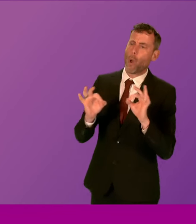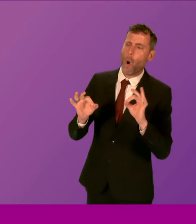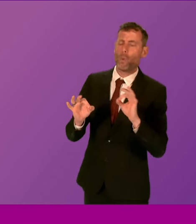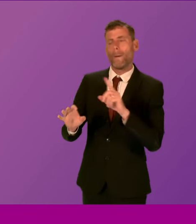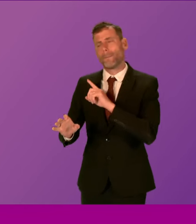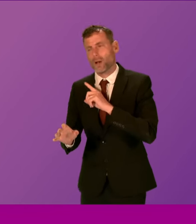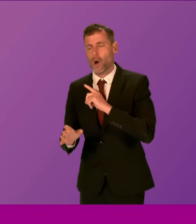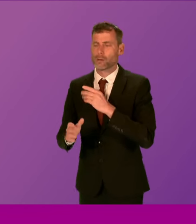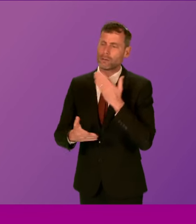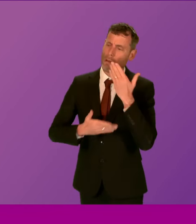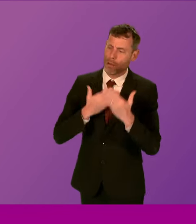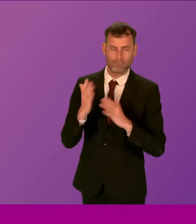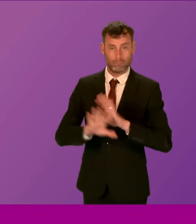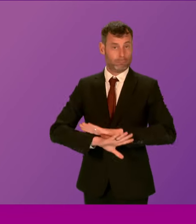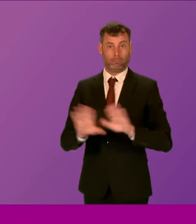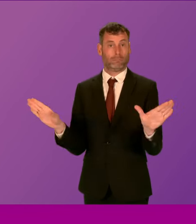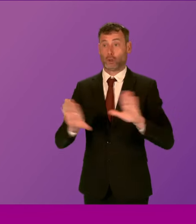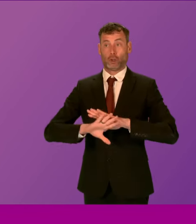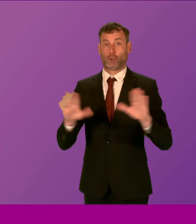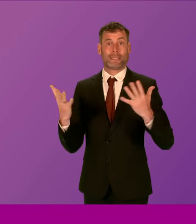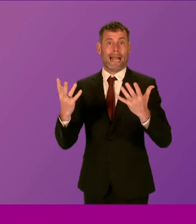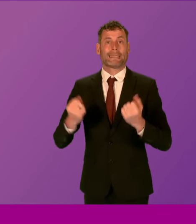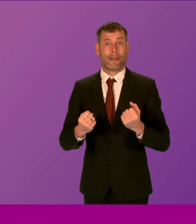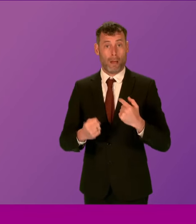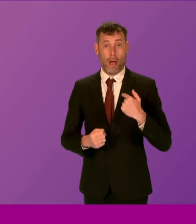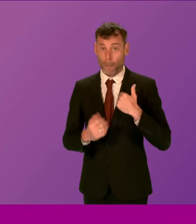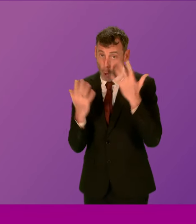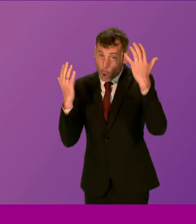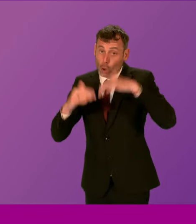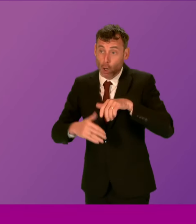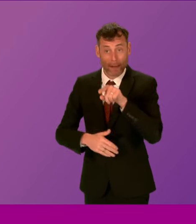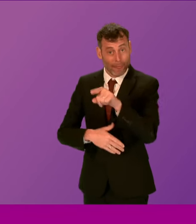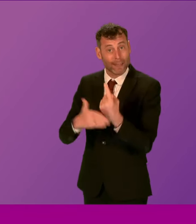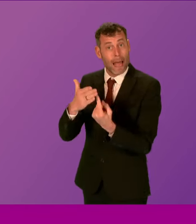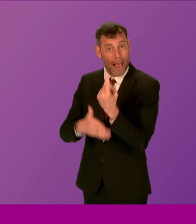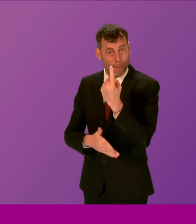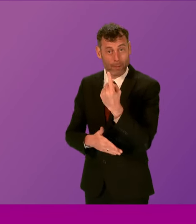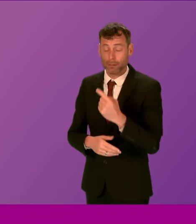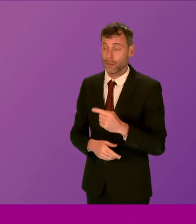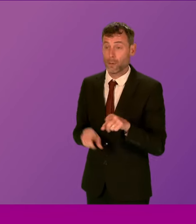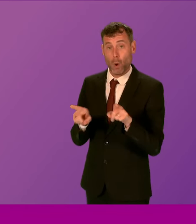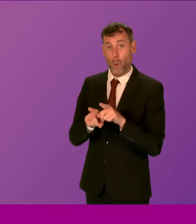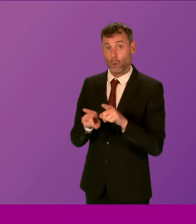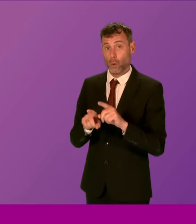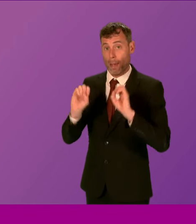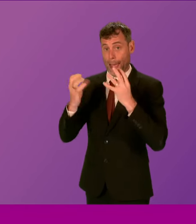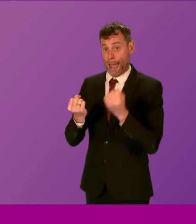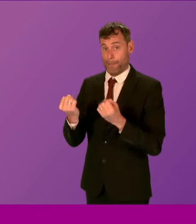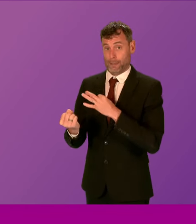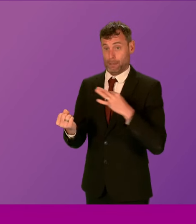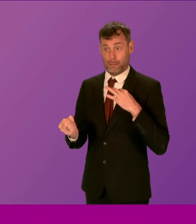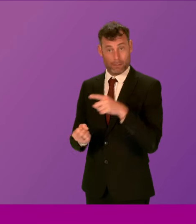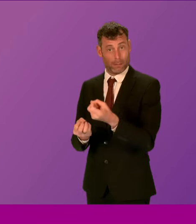of weight. So I've been extremely concerned about the reports that we've heard from paramedics directly. I'm more than happy